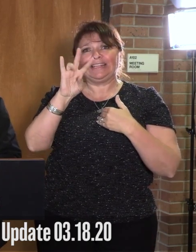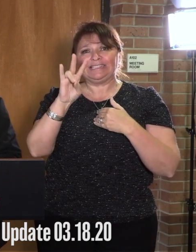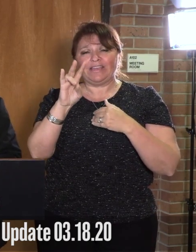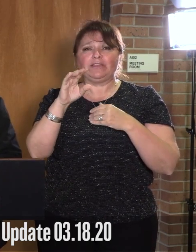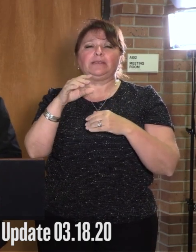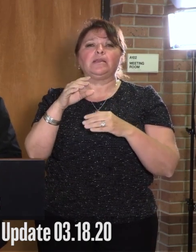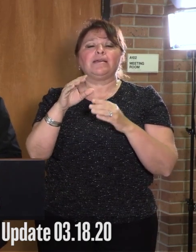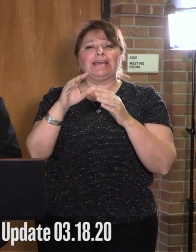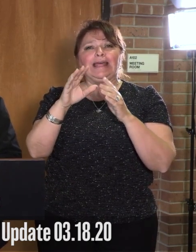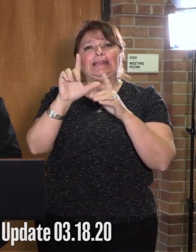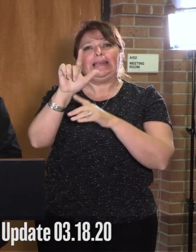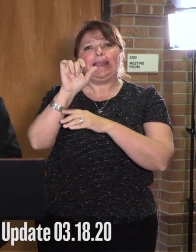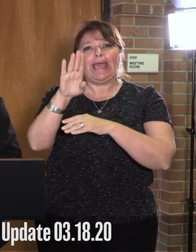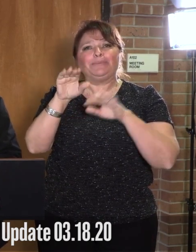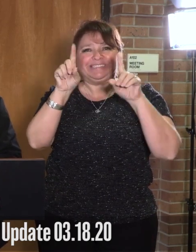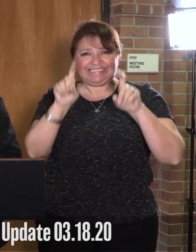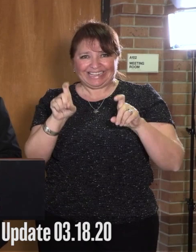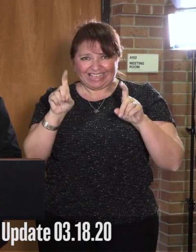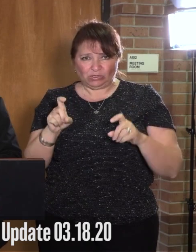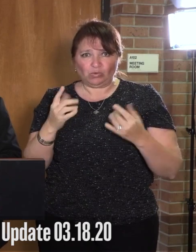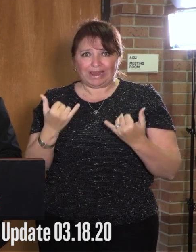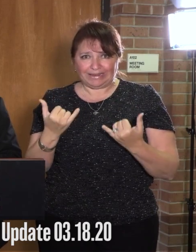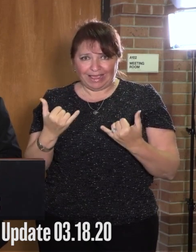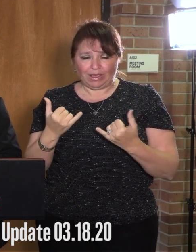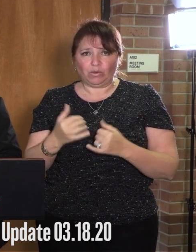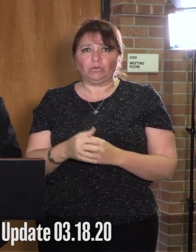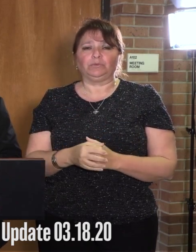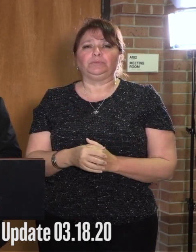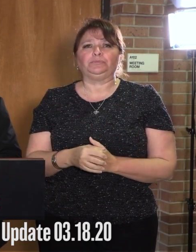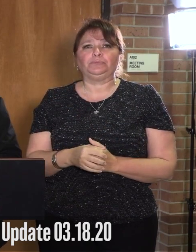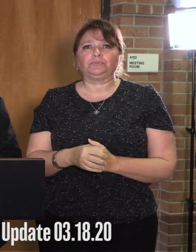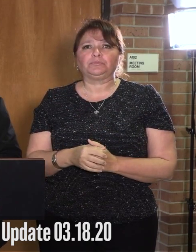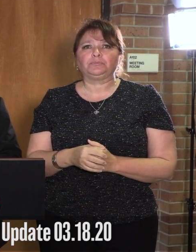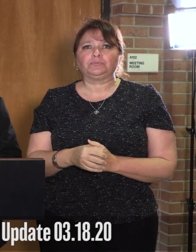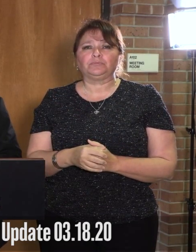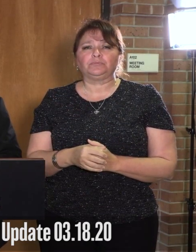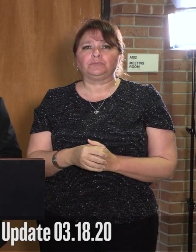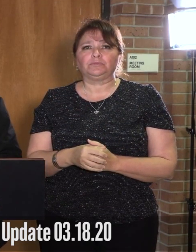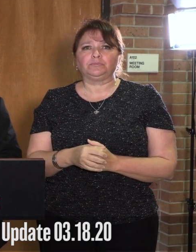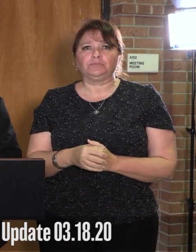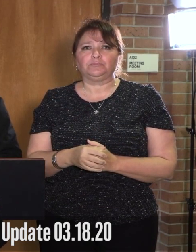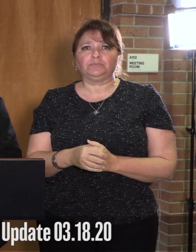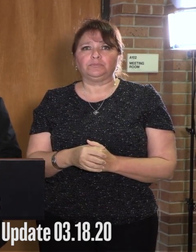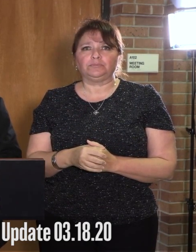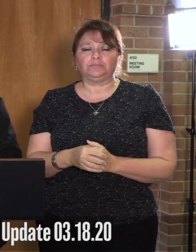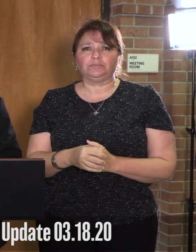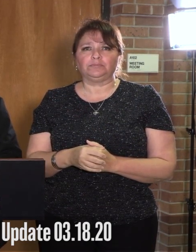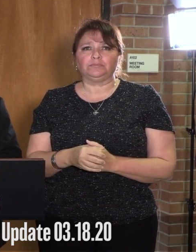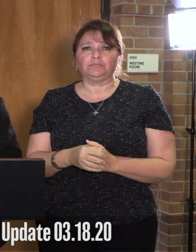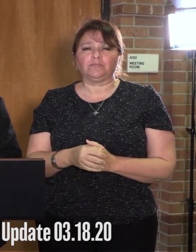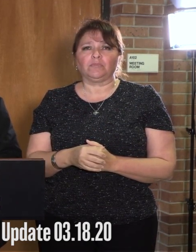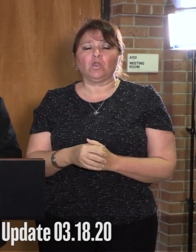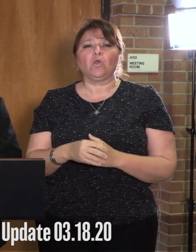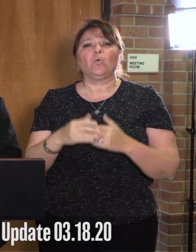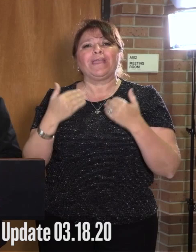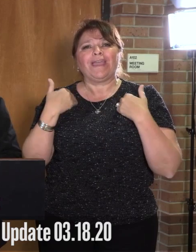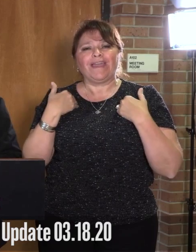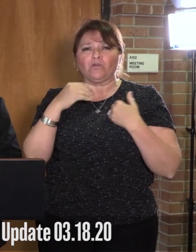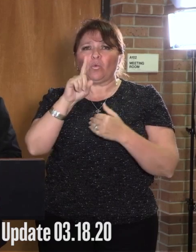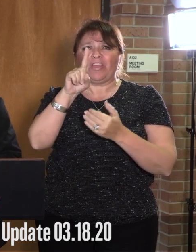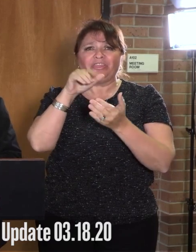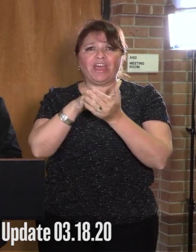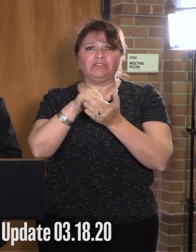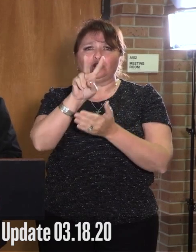health lab tests. Actualizaciones del condado de Cameron. Tenemos 697 pruebas de laboratorio de salud pública. And we have 1